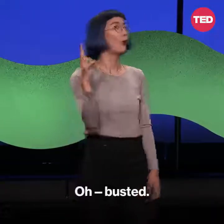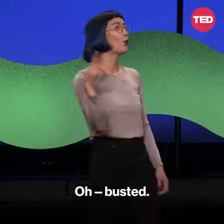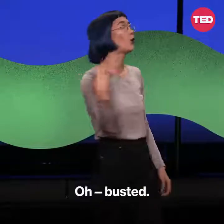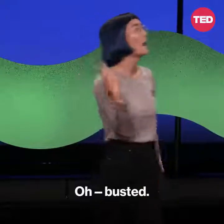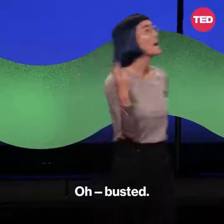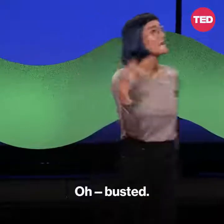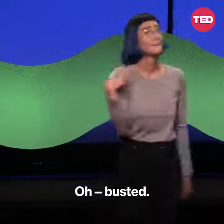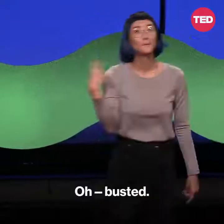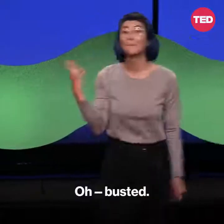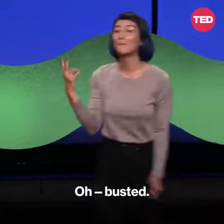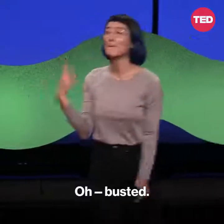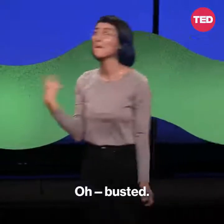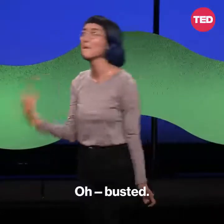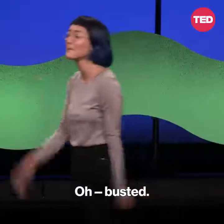Oof. Busted.